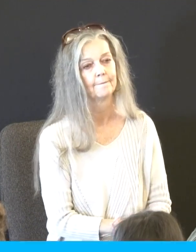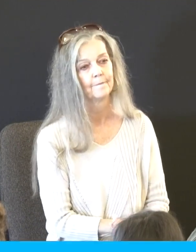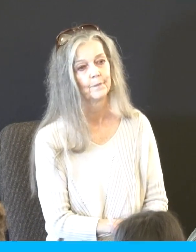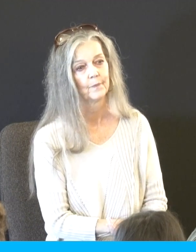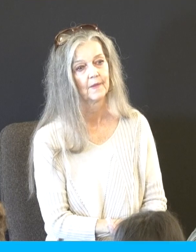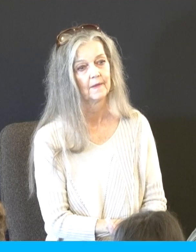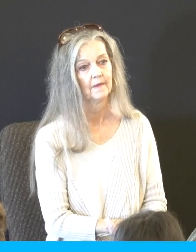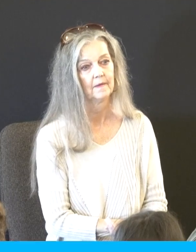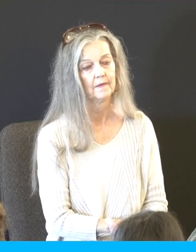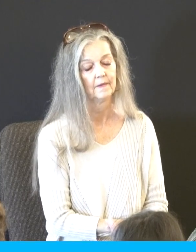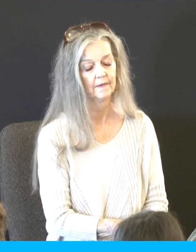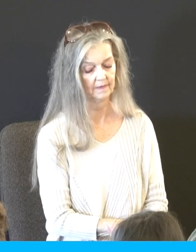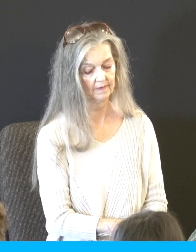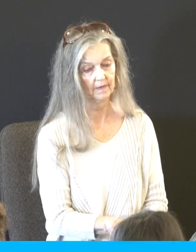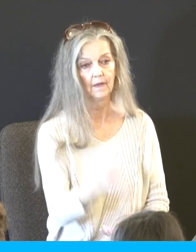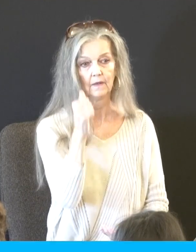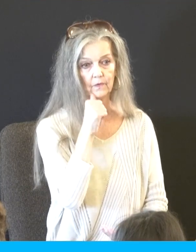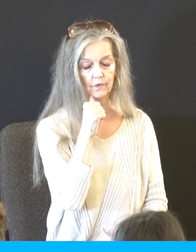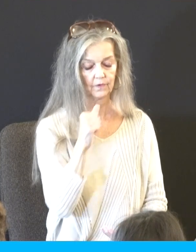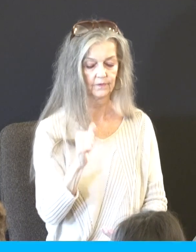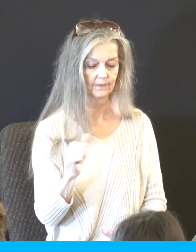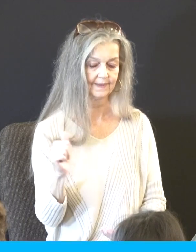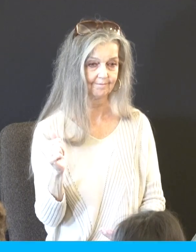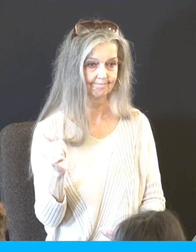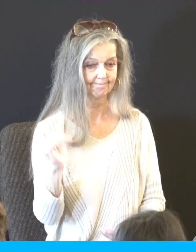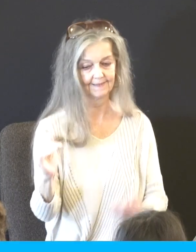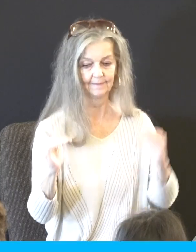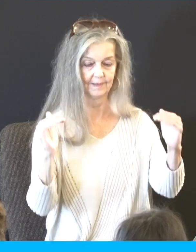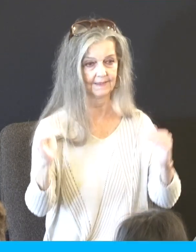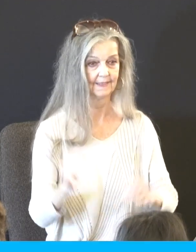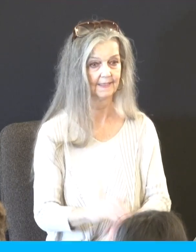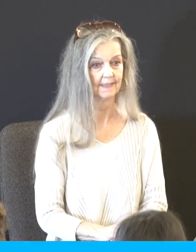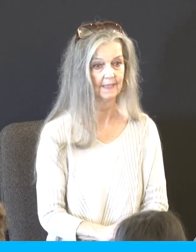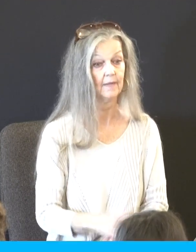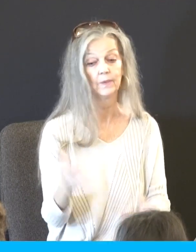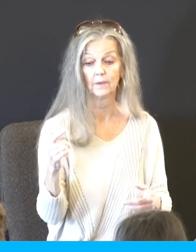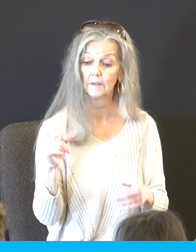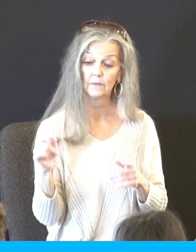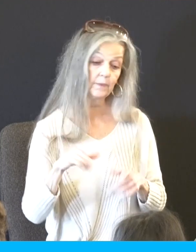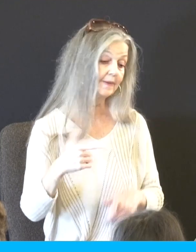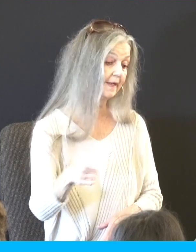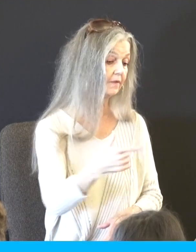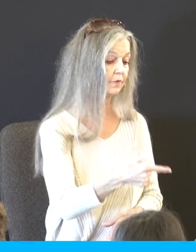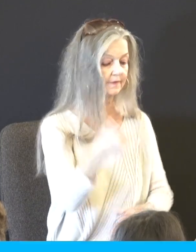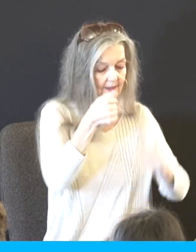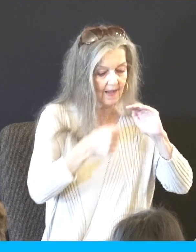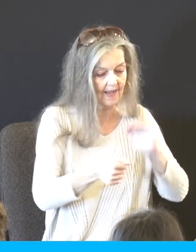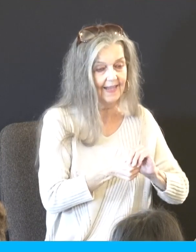And so the girls would go hide and then I'd go find them and then it'd be my turn and they'd have to count and I'd go hide and so there'd be one, two. And so I decided to run up into